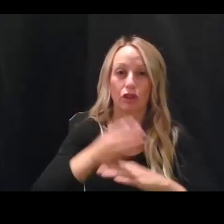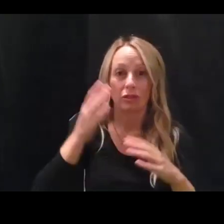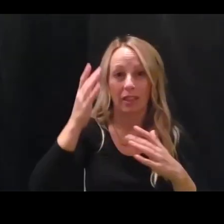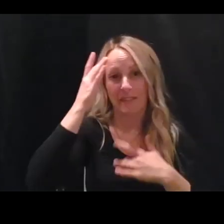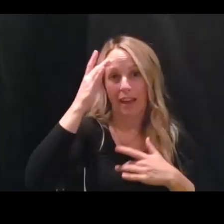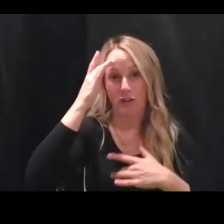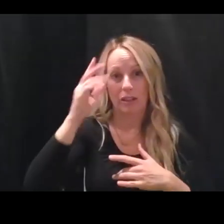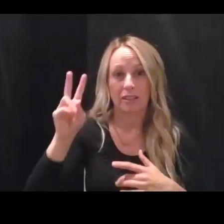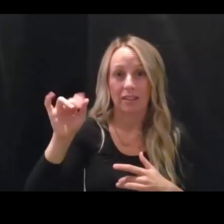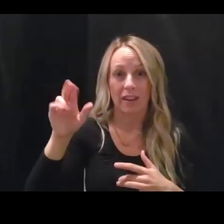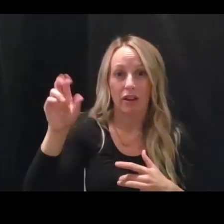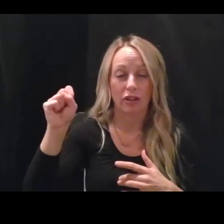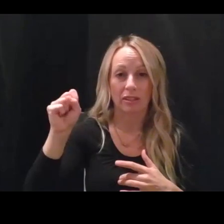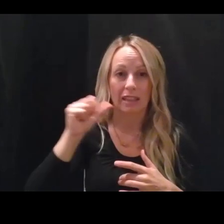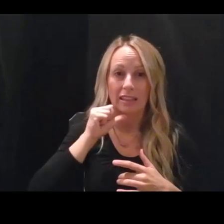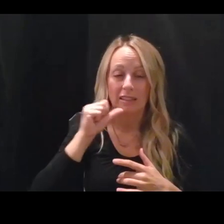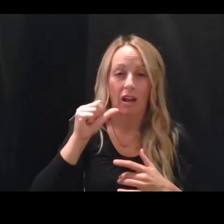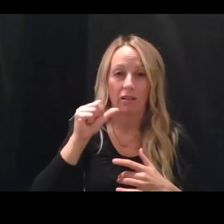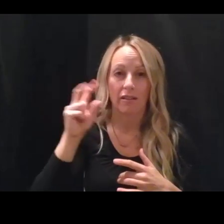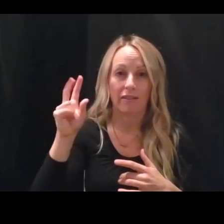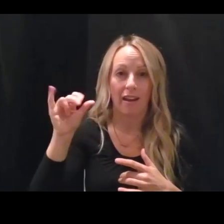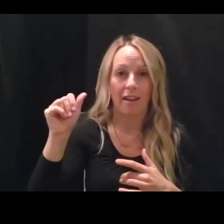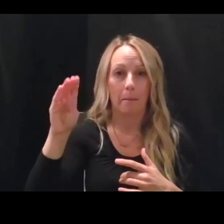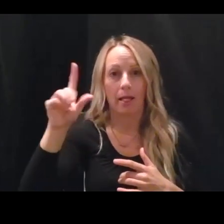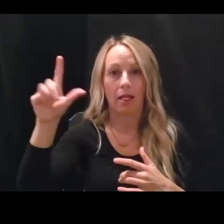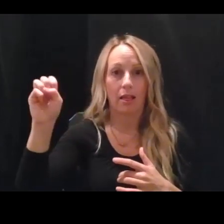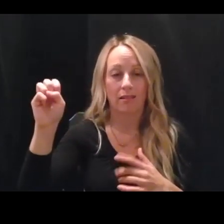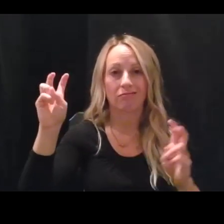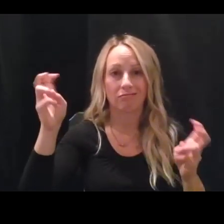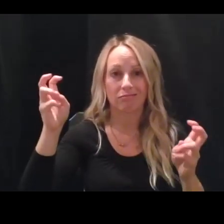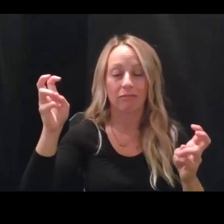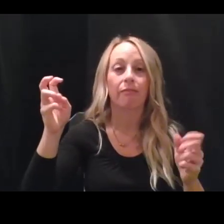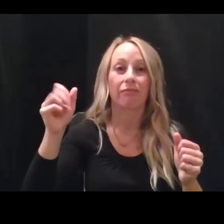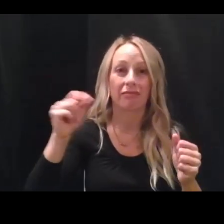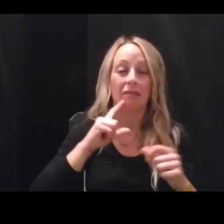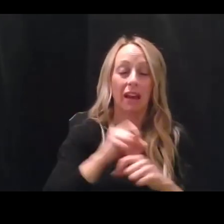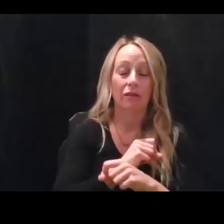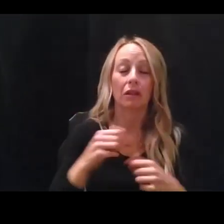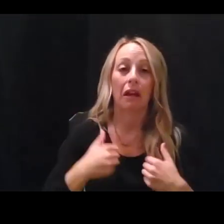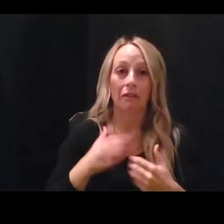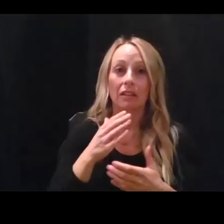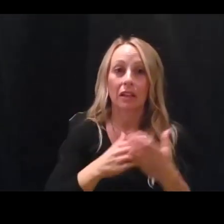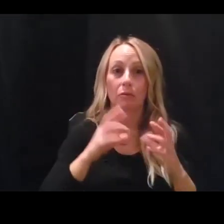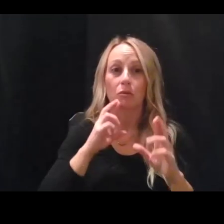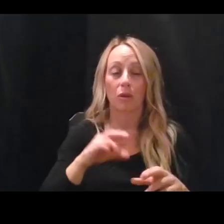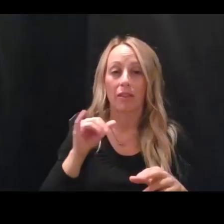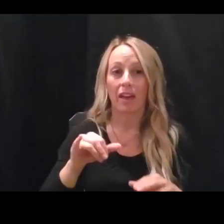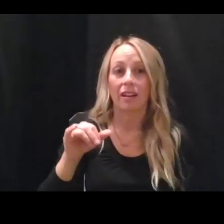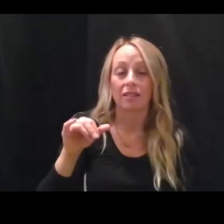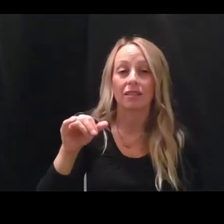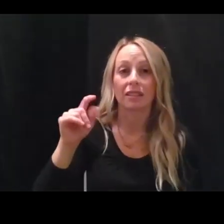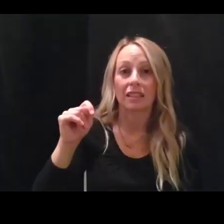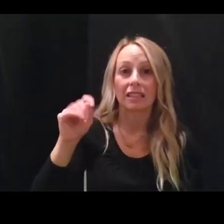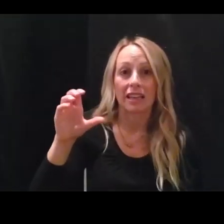is no longer viable. And there are actually reports that that PCR test that we use